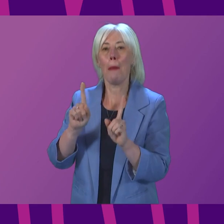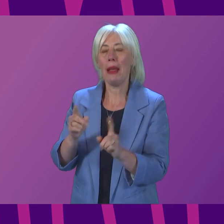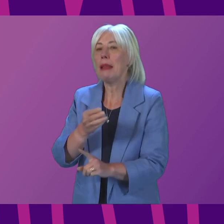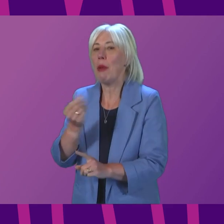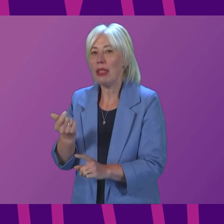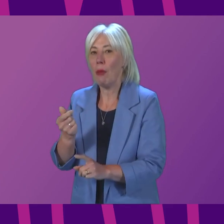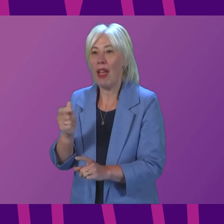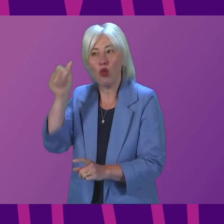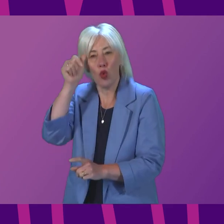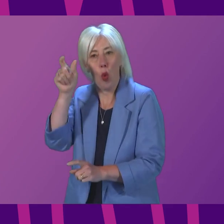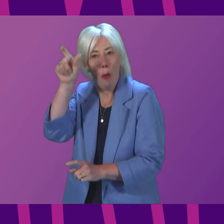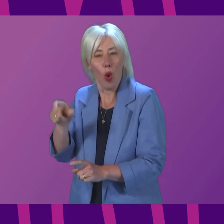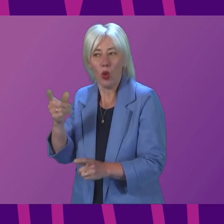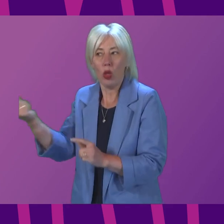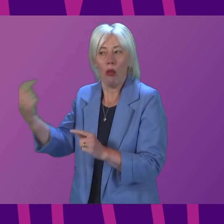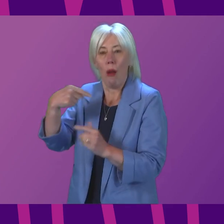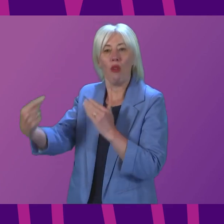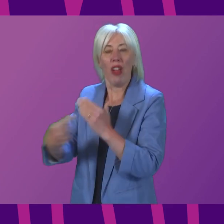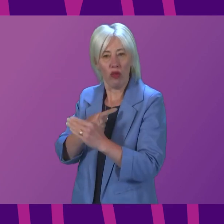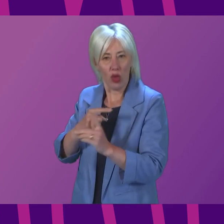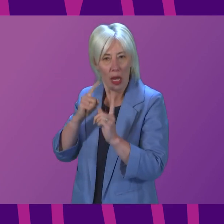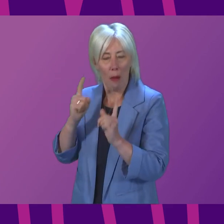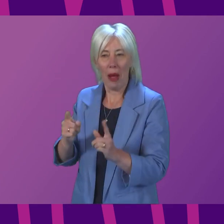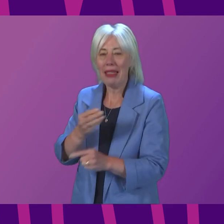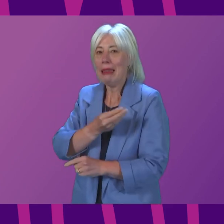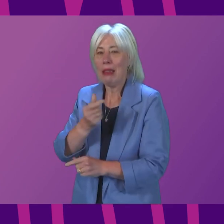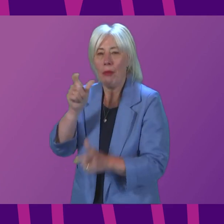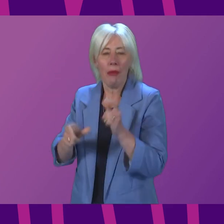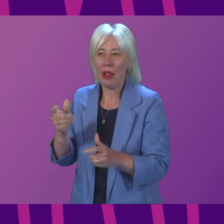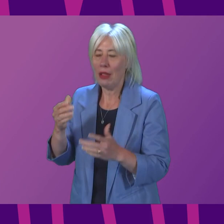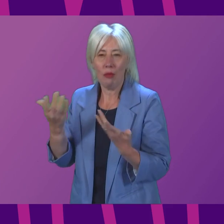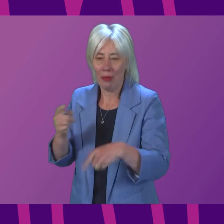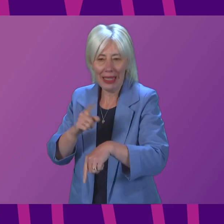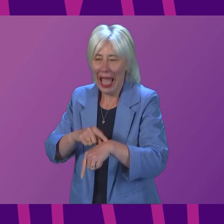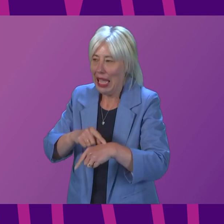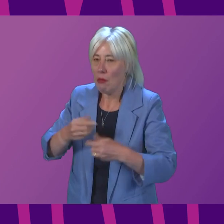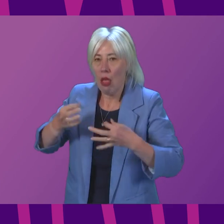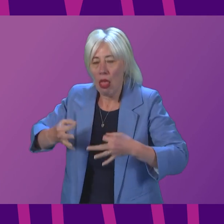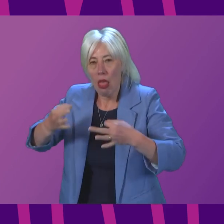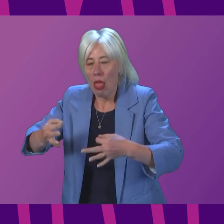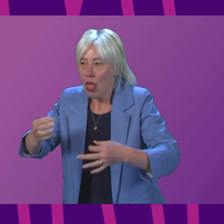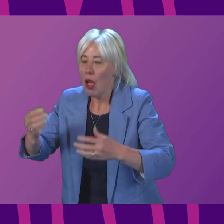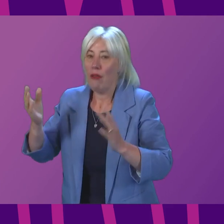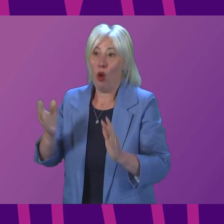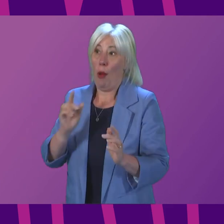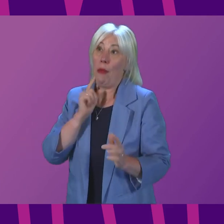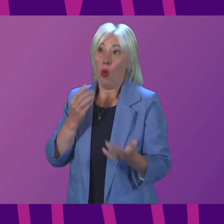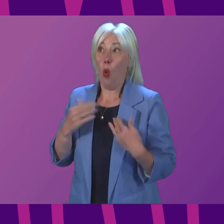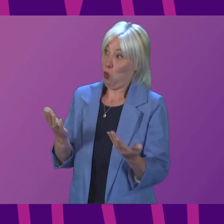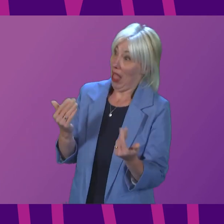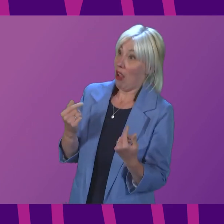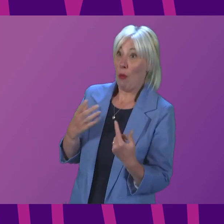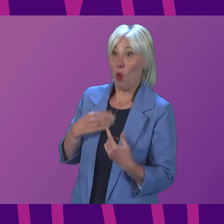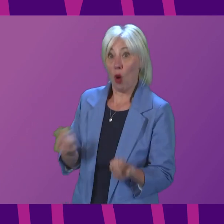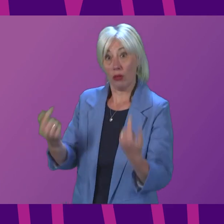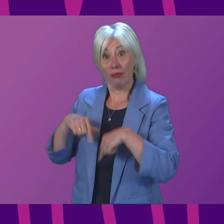already know someone seeking refuge, it may be some time before most of those offering help will be able to actually welcome someone